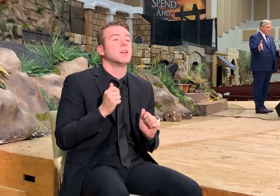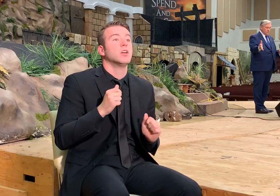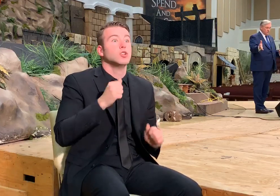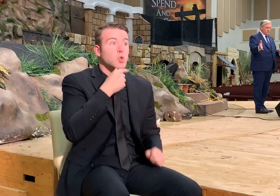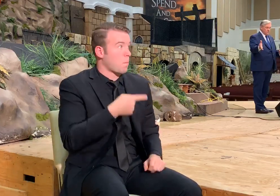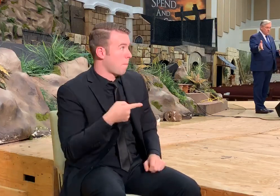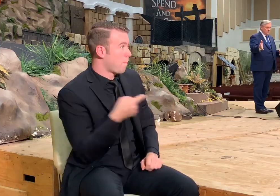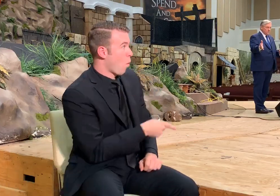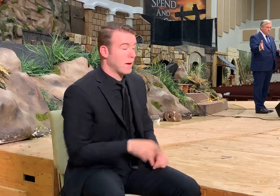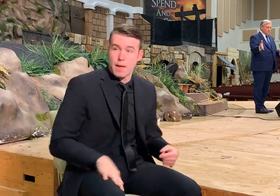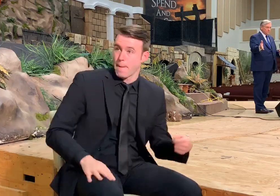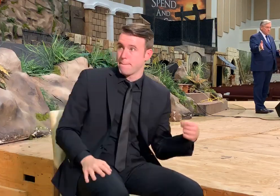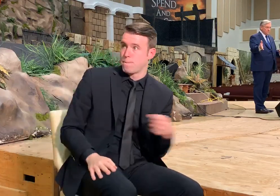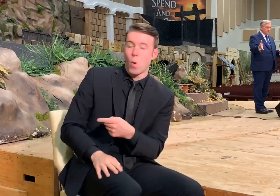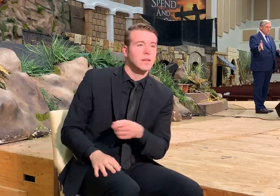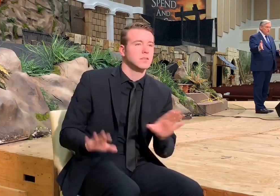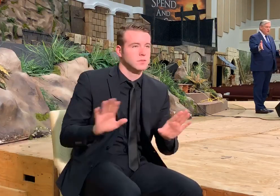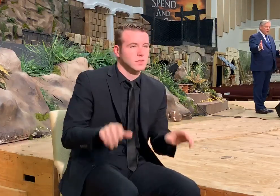point at them.